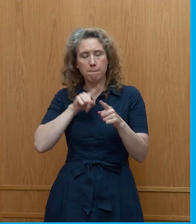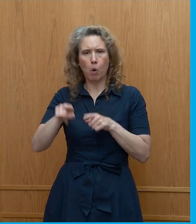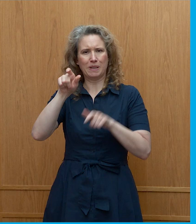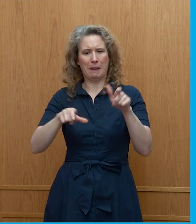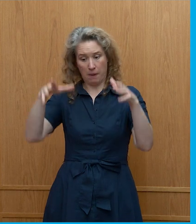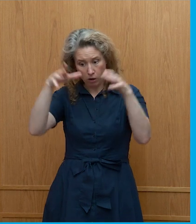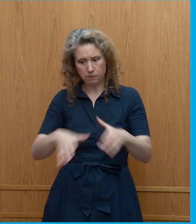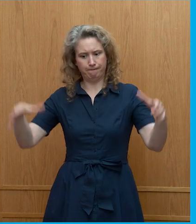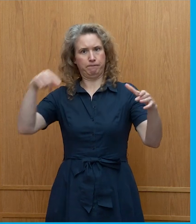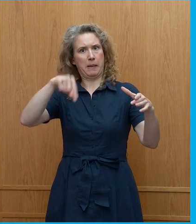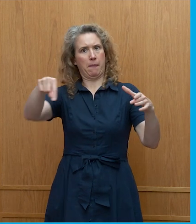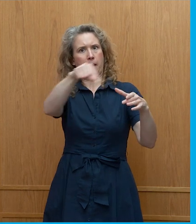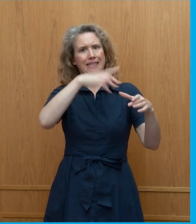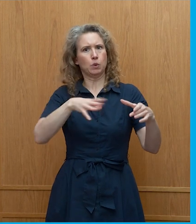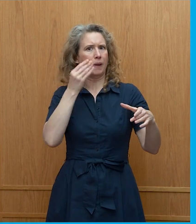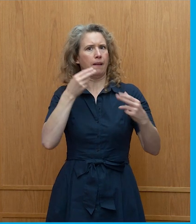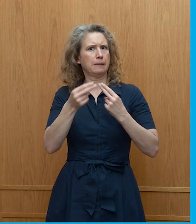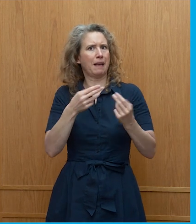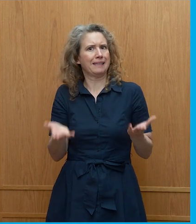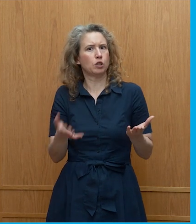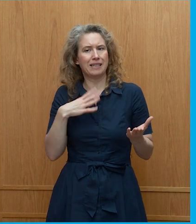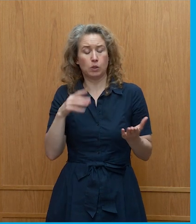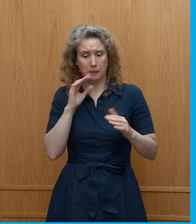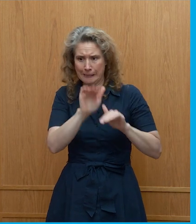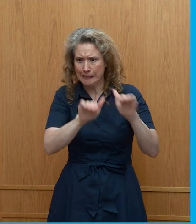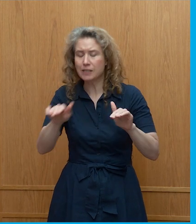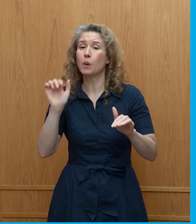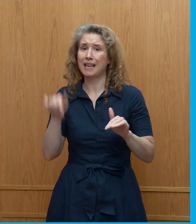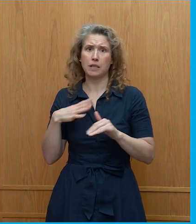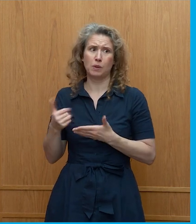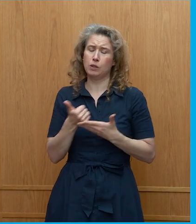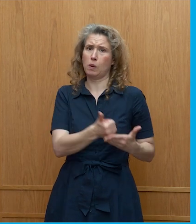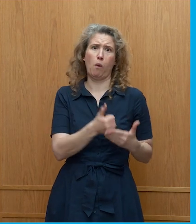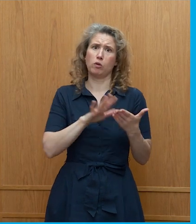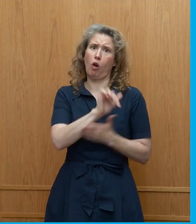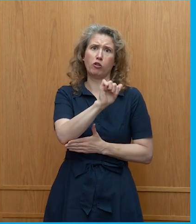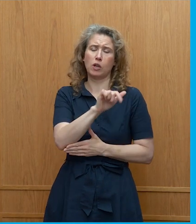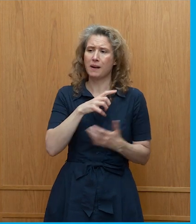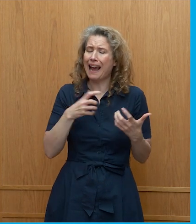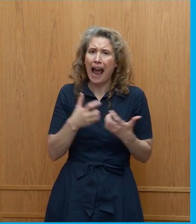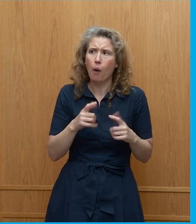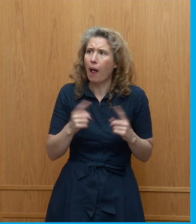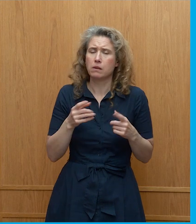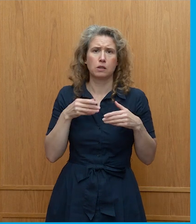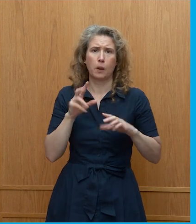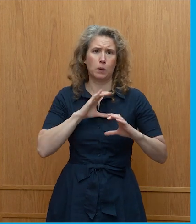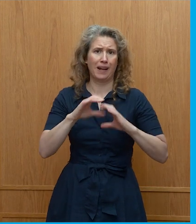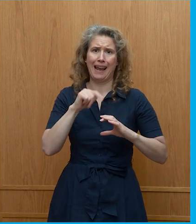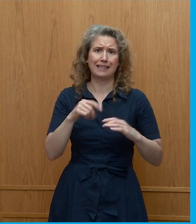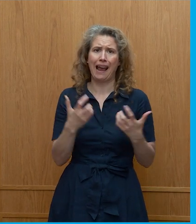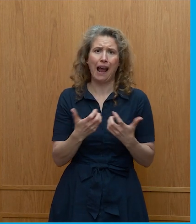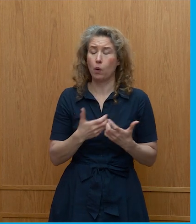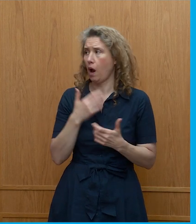critical that this these sorts of ventures are supported because how else do you communicate this stuff and actually